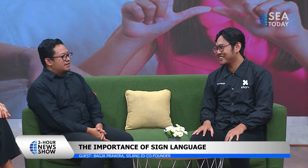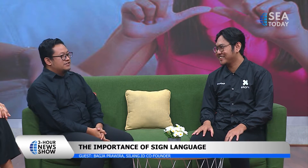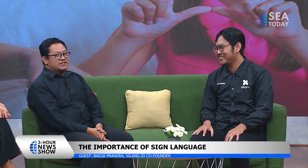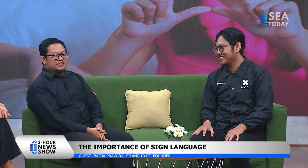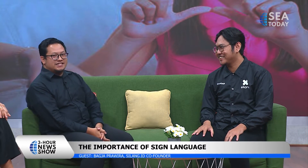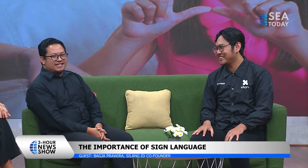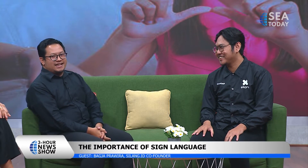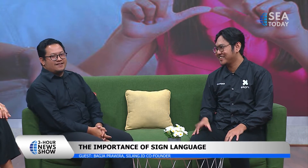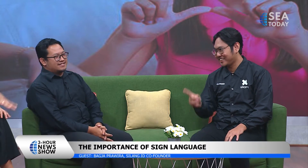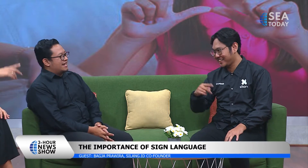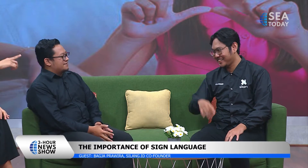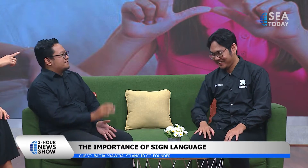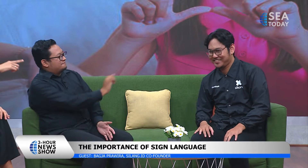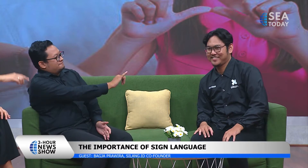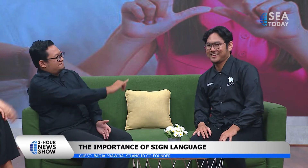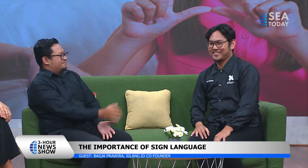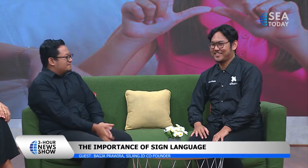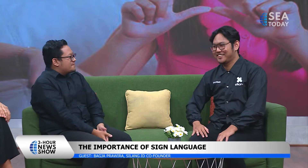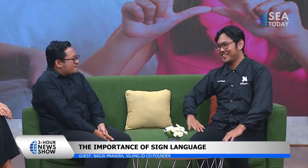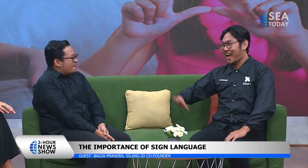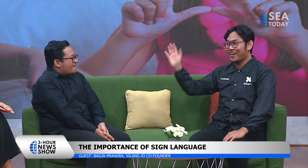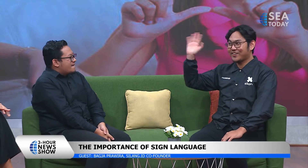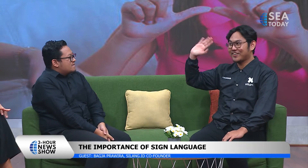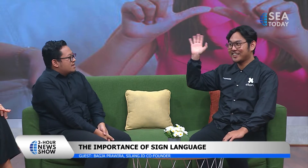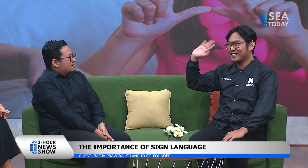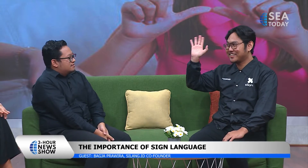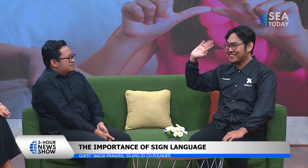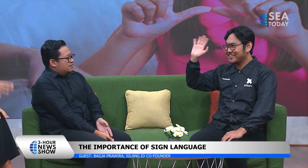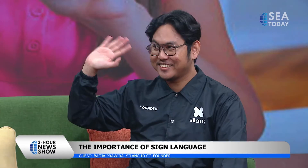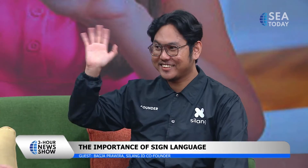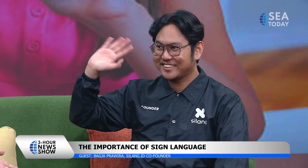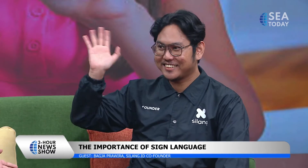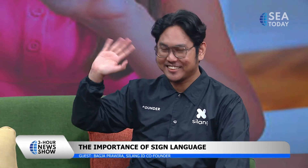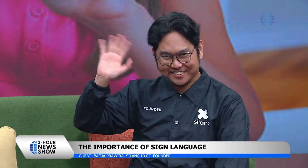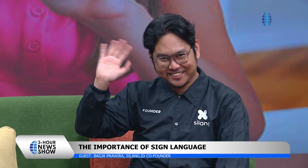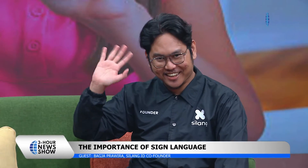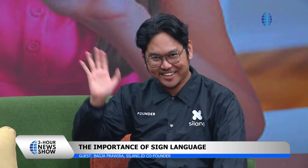introducing yeah introduction so this hello hello hello